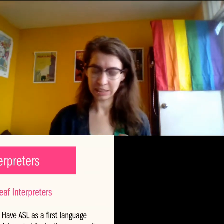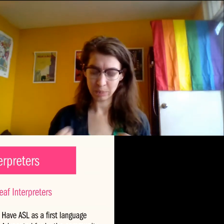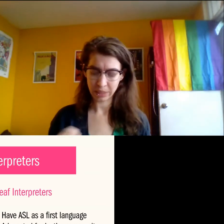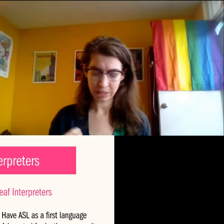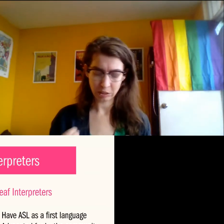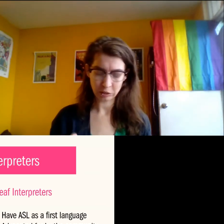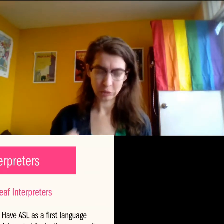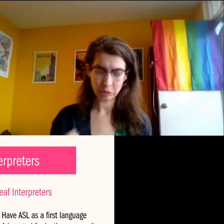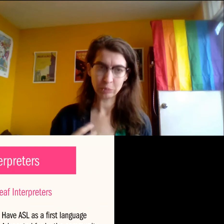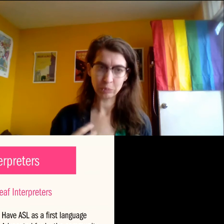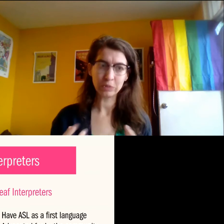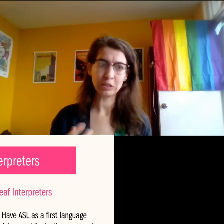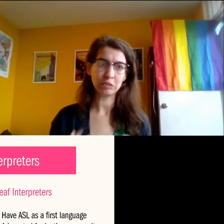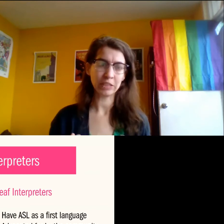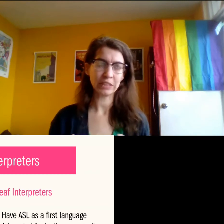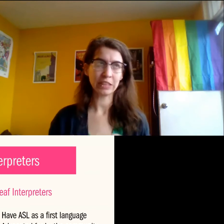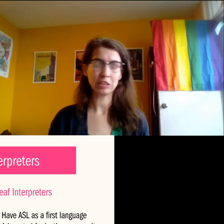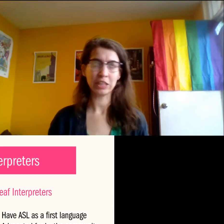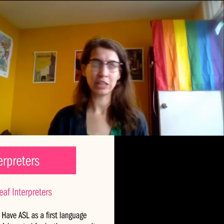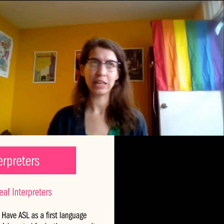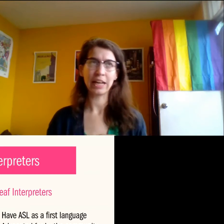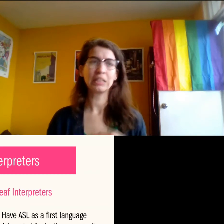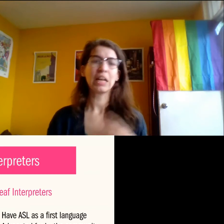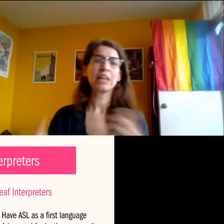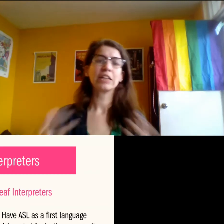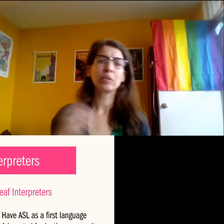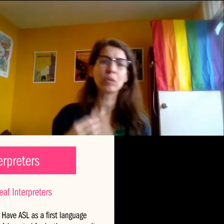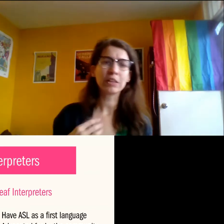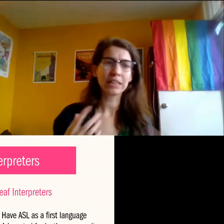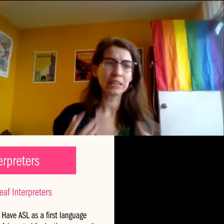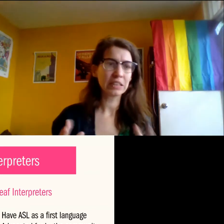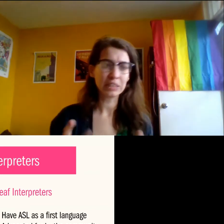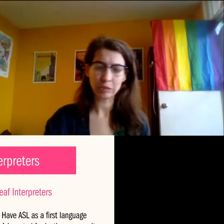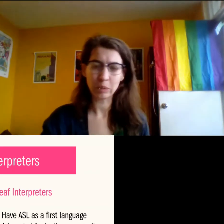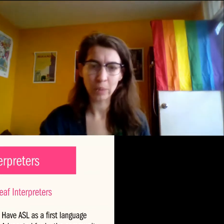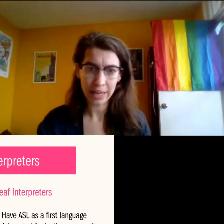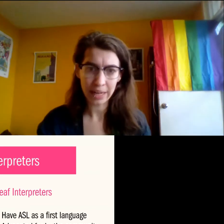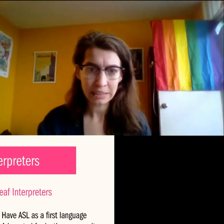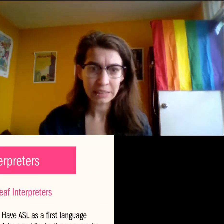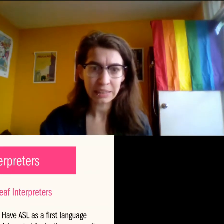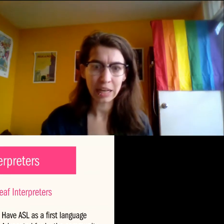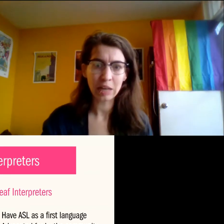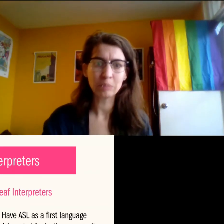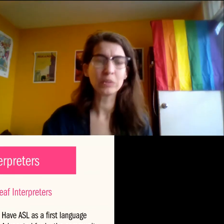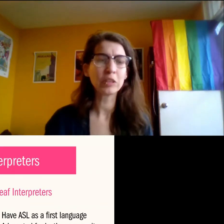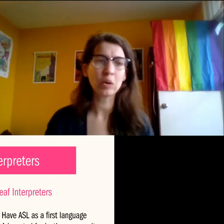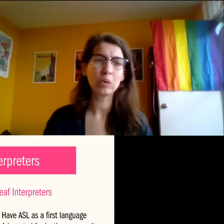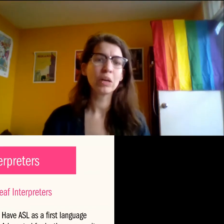agency, but it also improves the translation and they work in different ways.